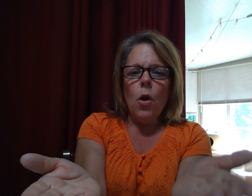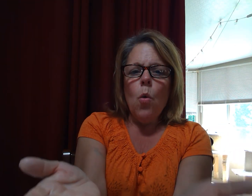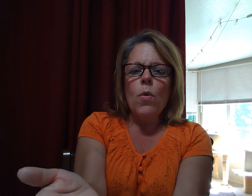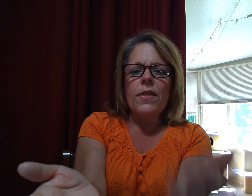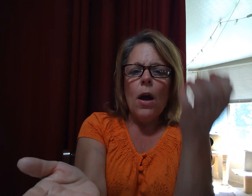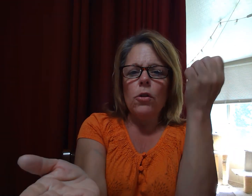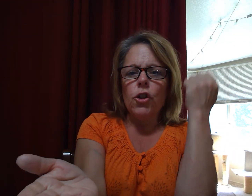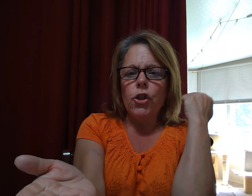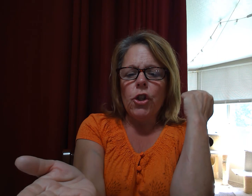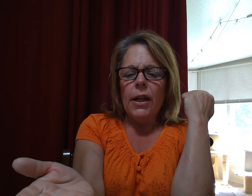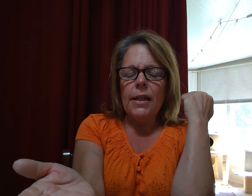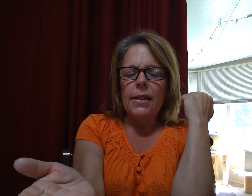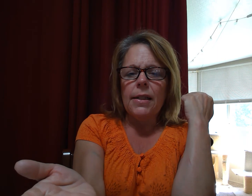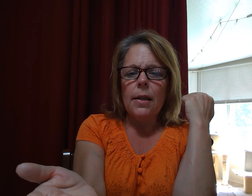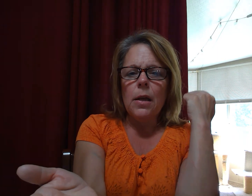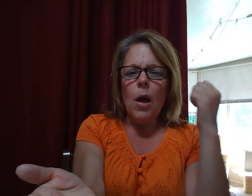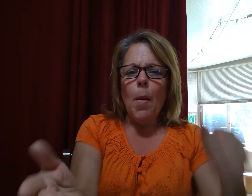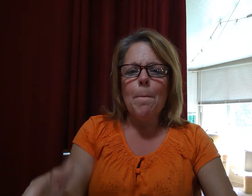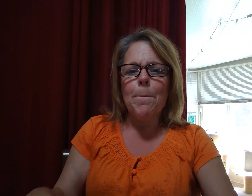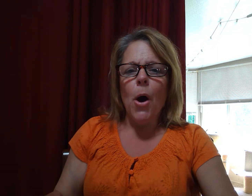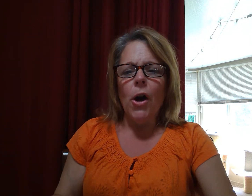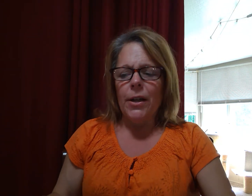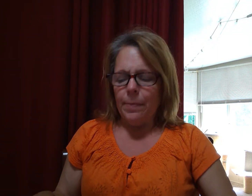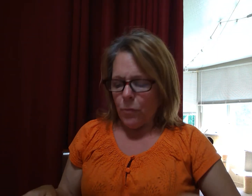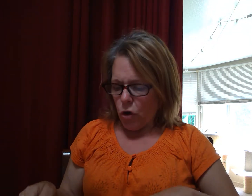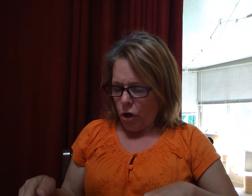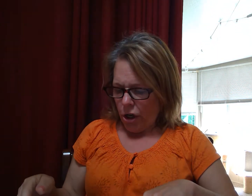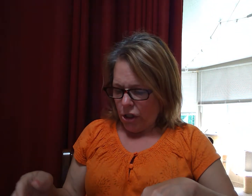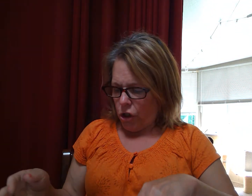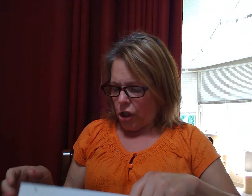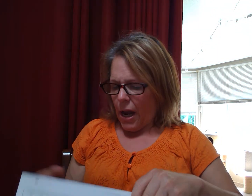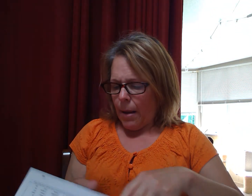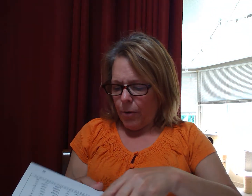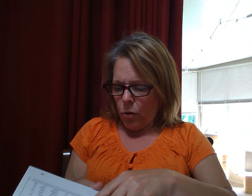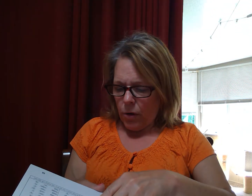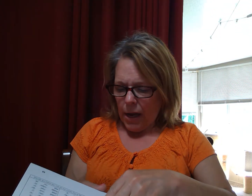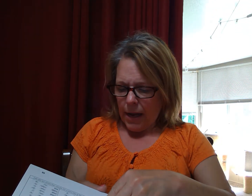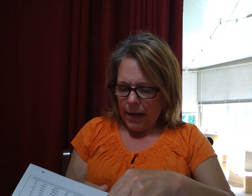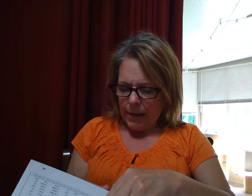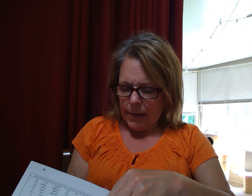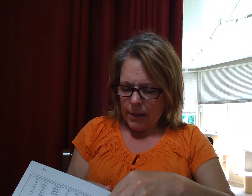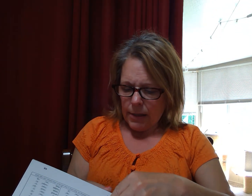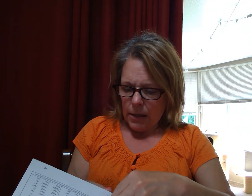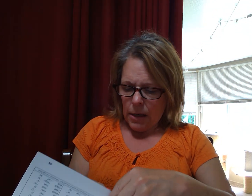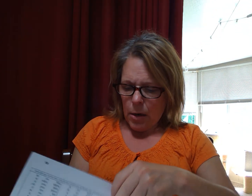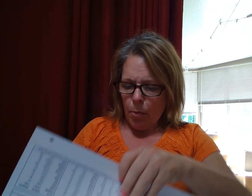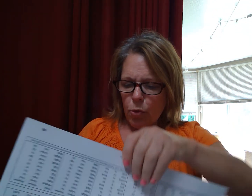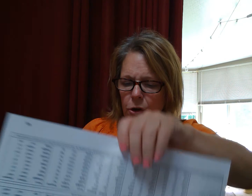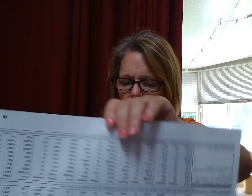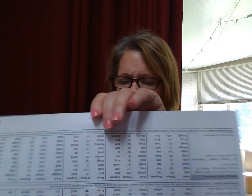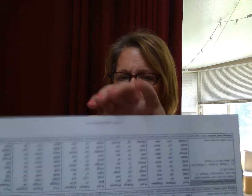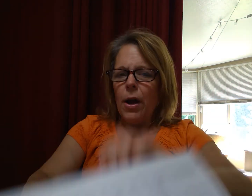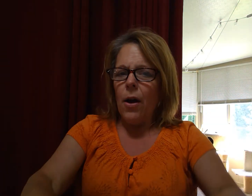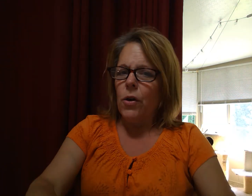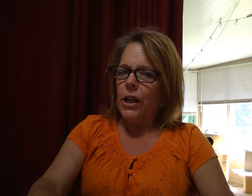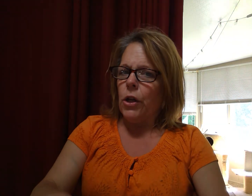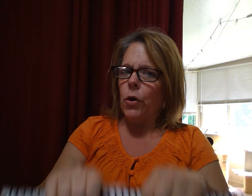Bunch. Bunch. ch. It's bun. Good job. You guys. Pretty proud of you.